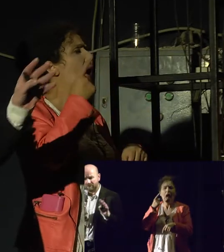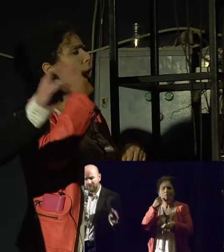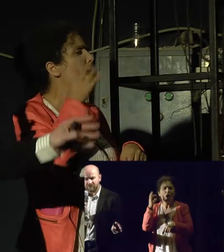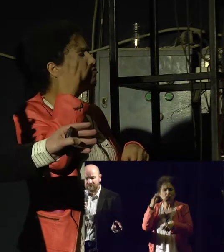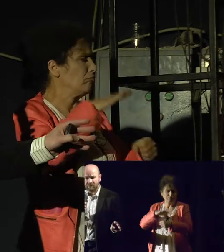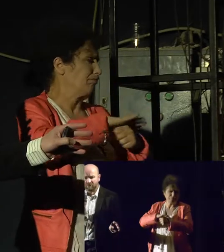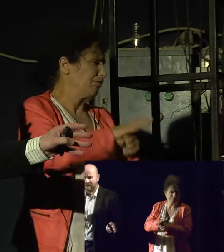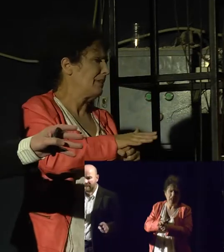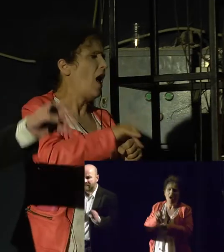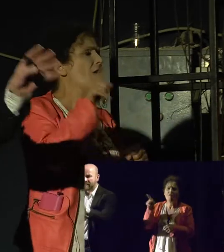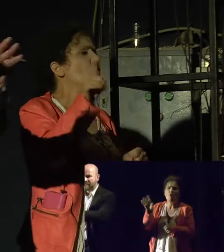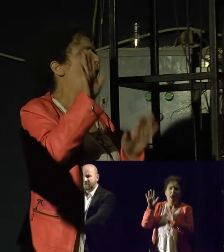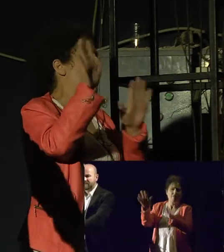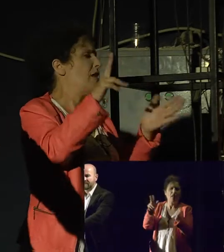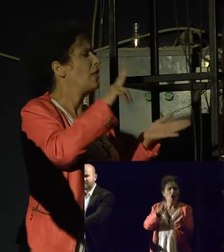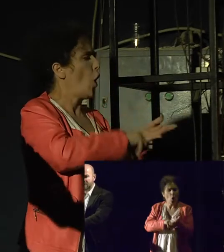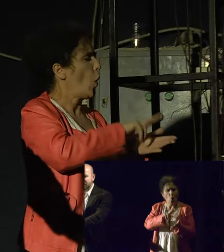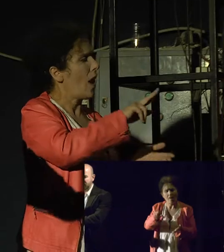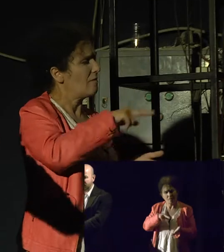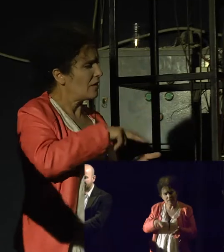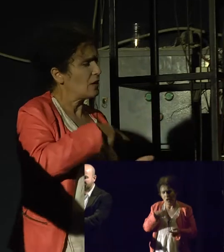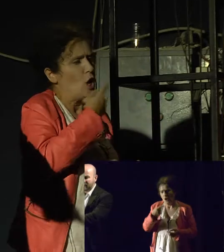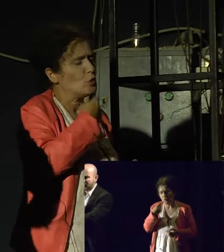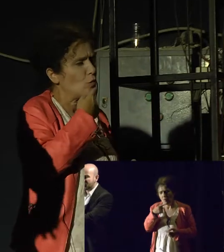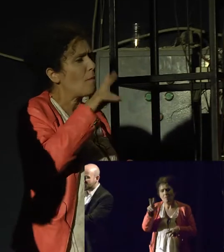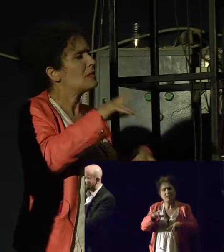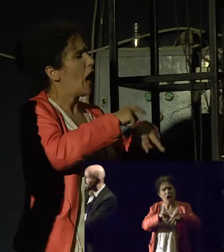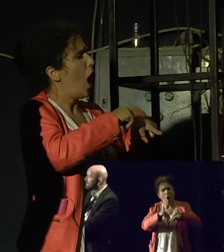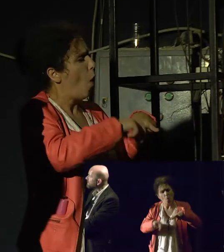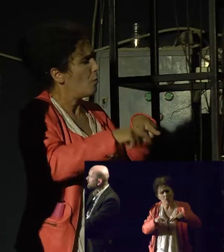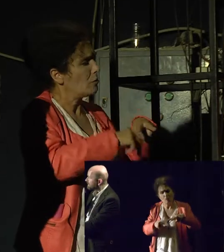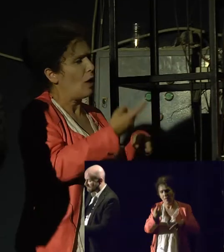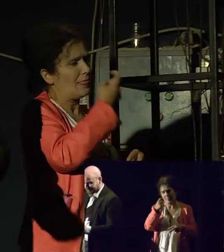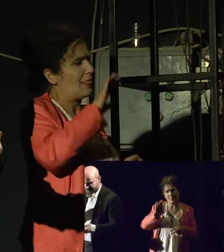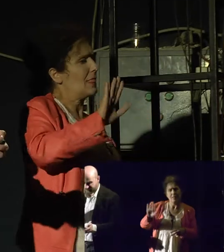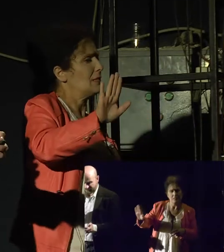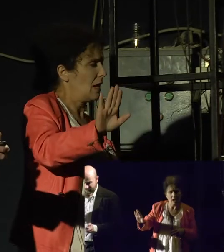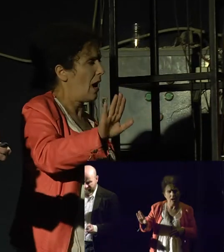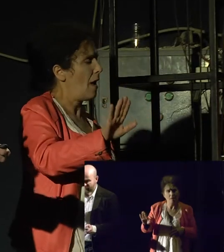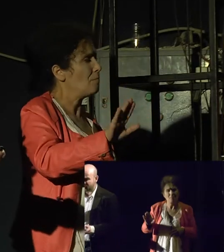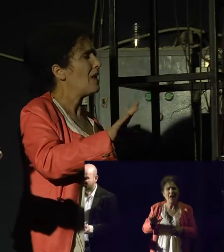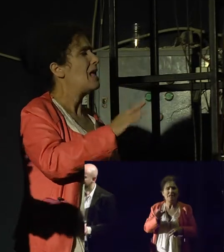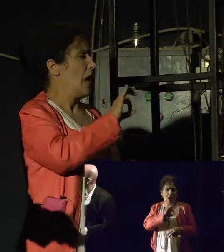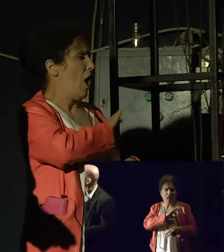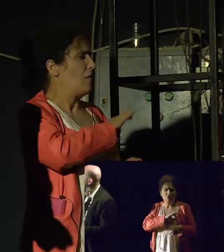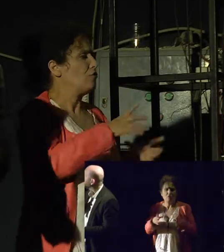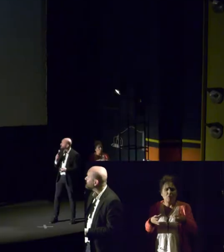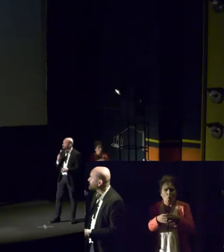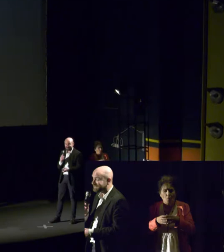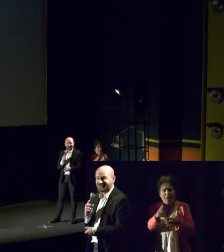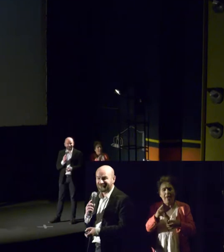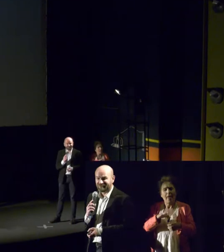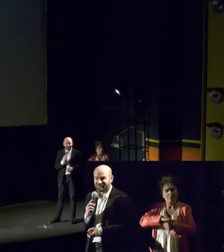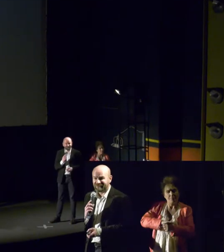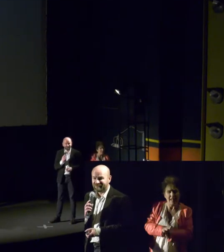We're talking about abortion on the one hand, LGBT issues on another, and then gender-based violence. So here's where